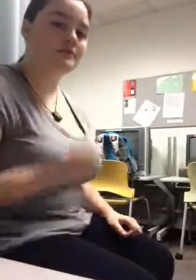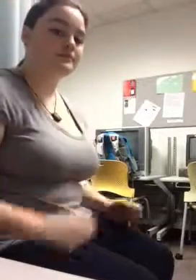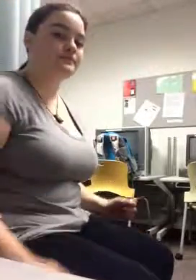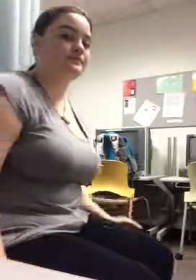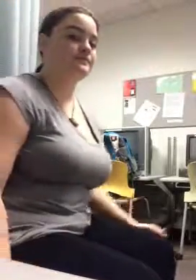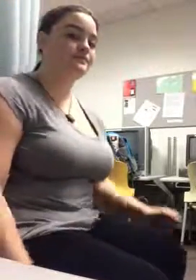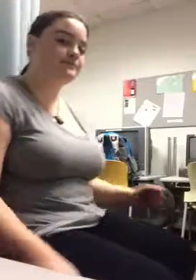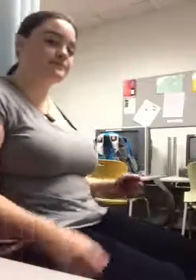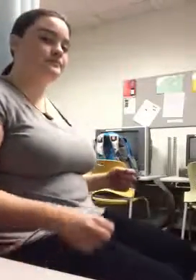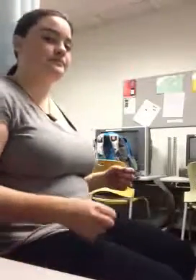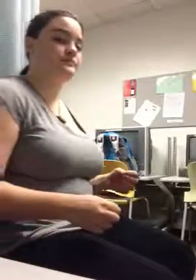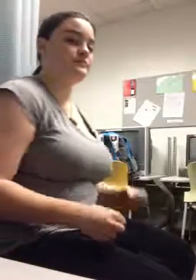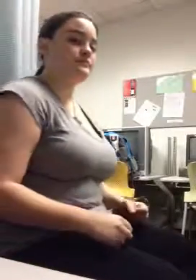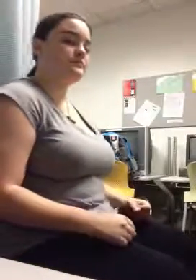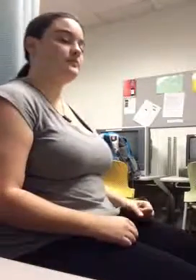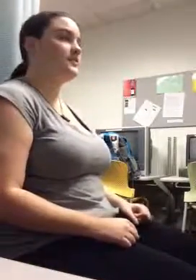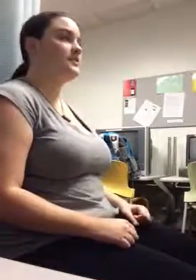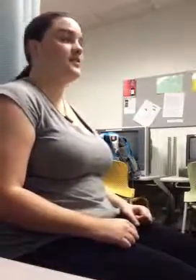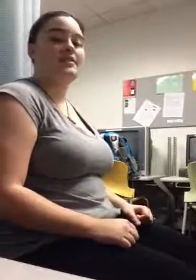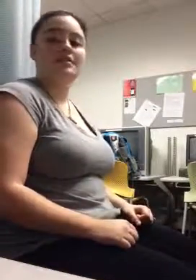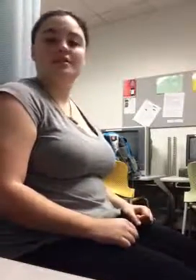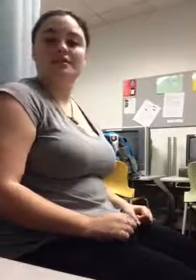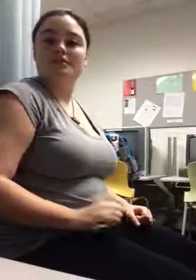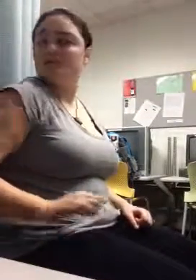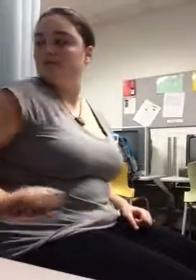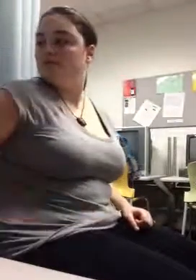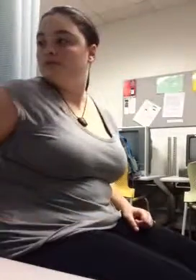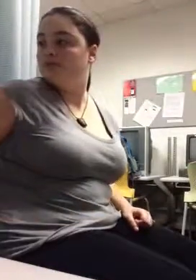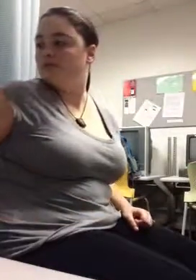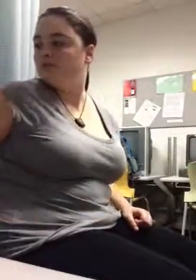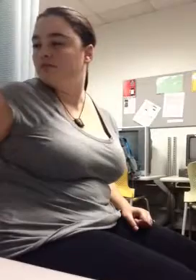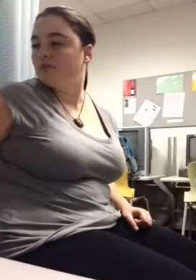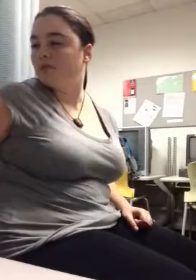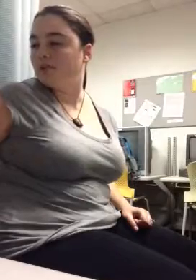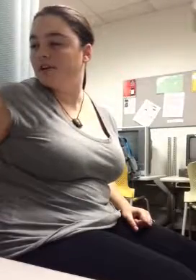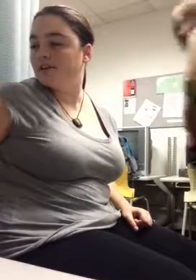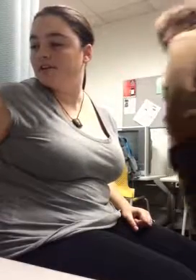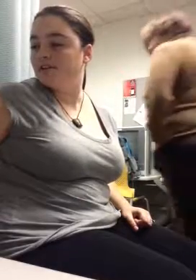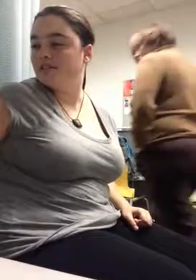Whenever you're ready, go ahead and hit the computer. The plug. Time to go.